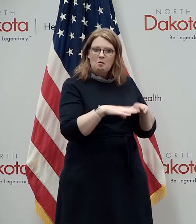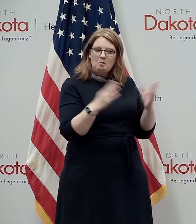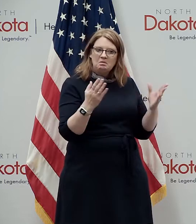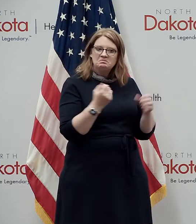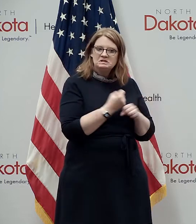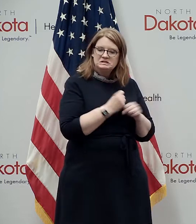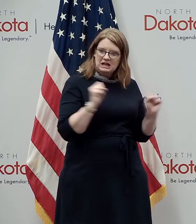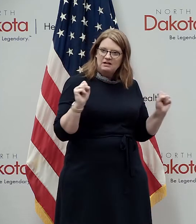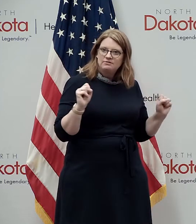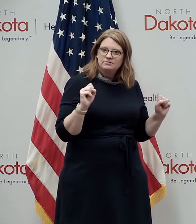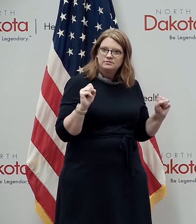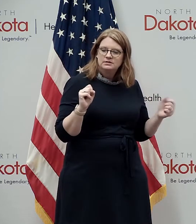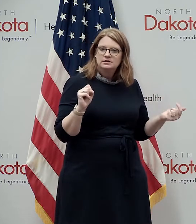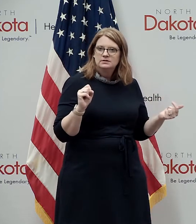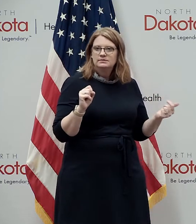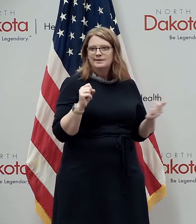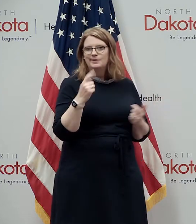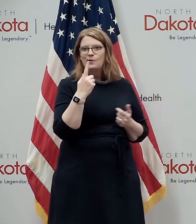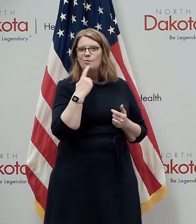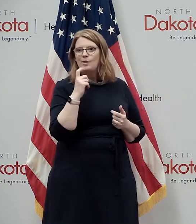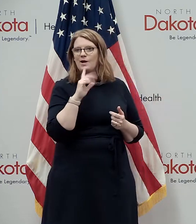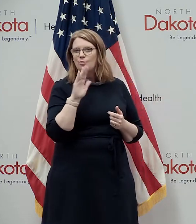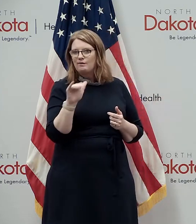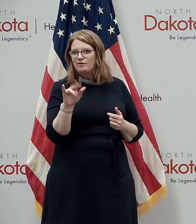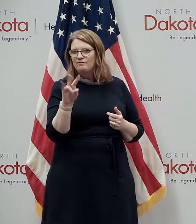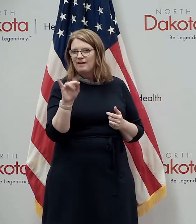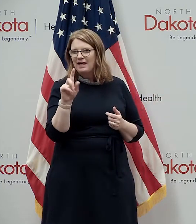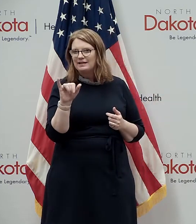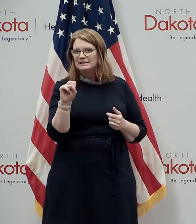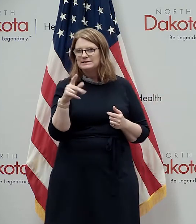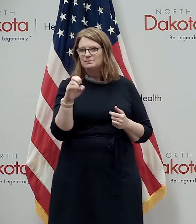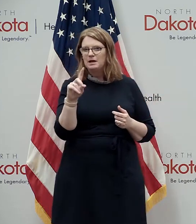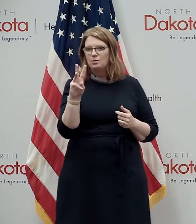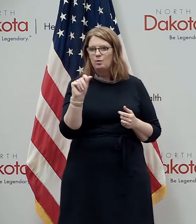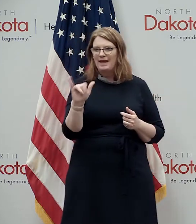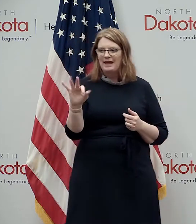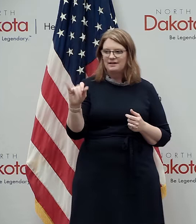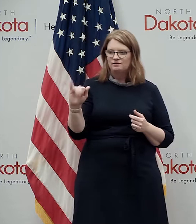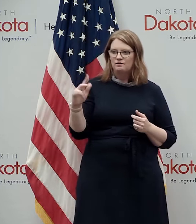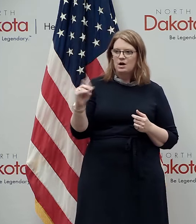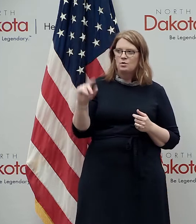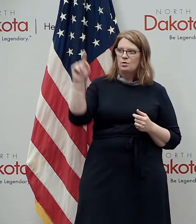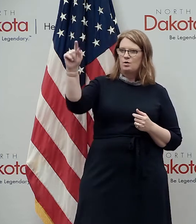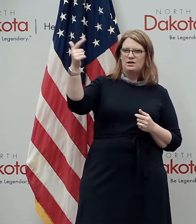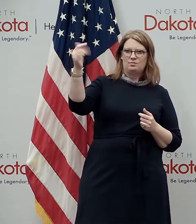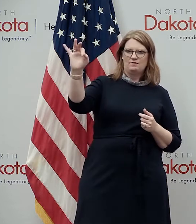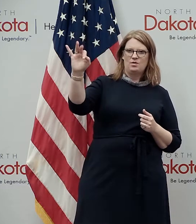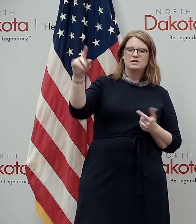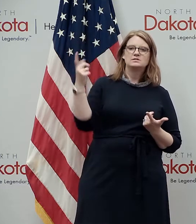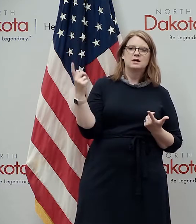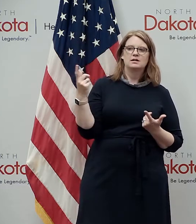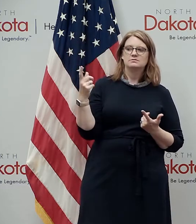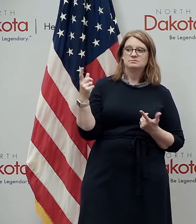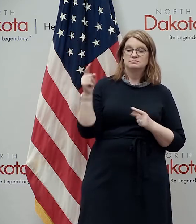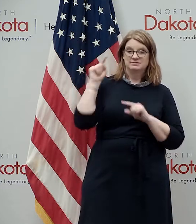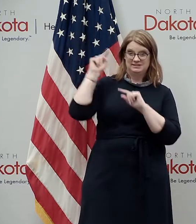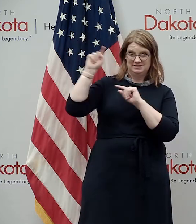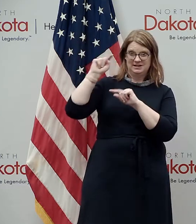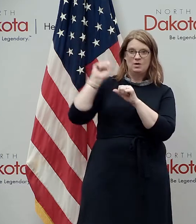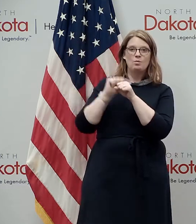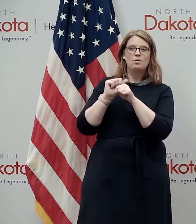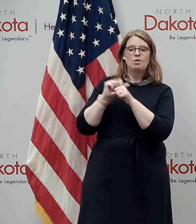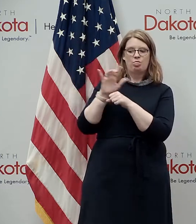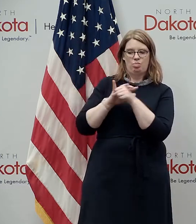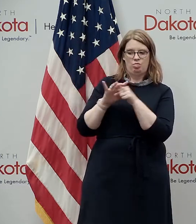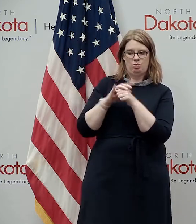doing a great job but you know whether it's red river valley speedway and at the fairgrounds in fargo or up in grand forks those people worked hard they worked with local